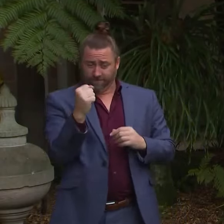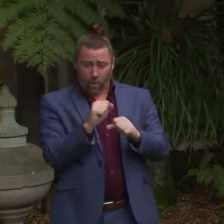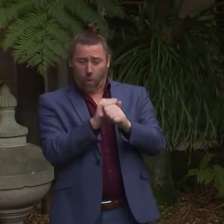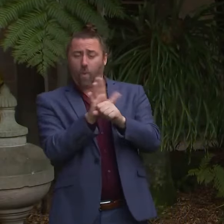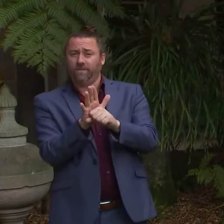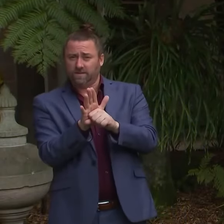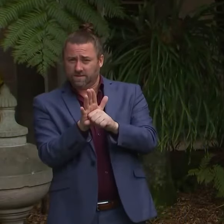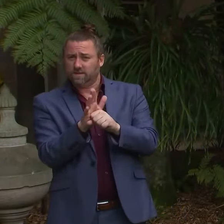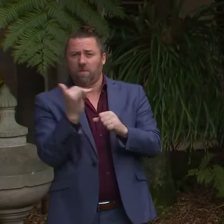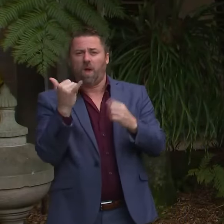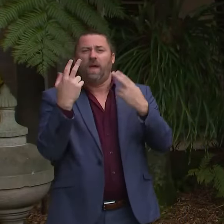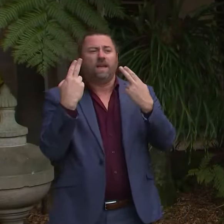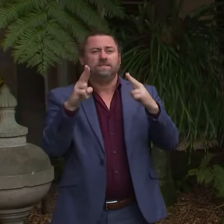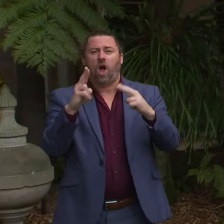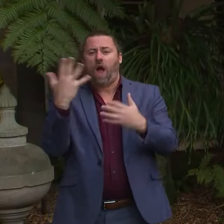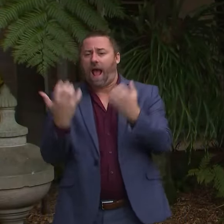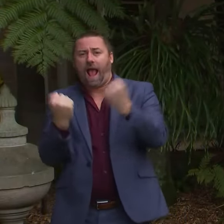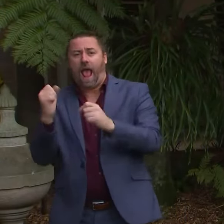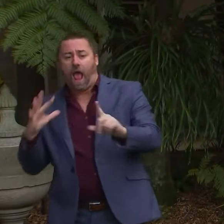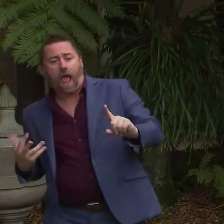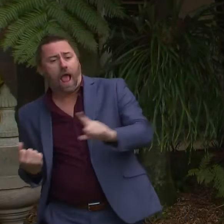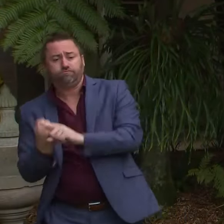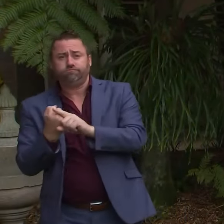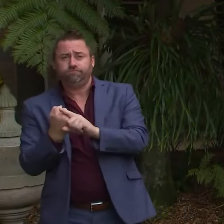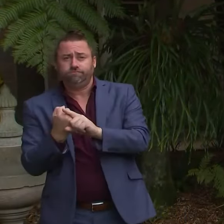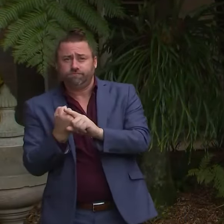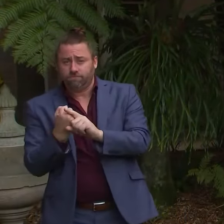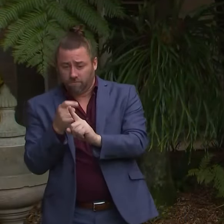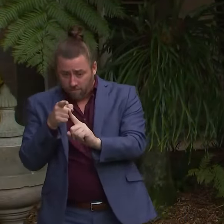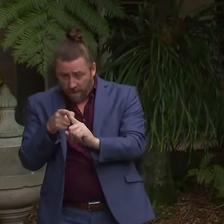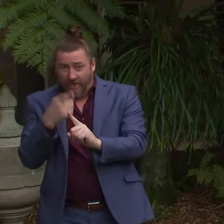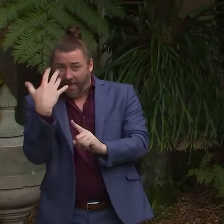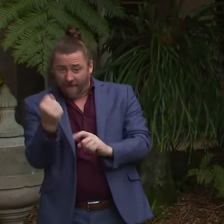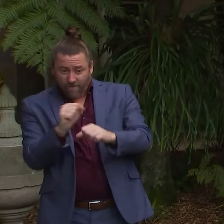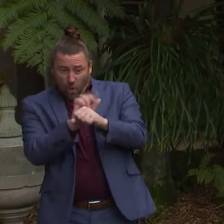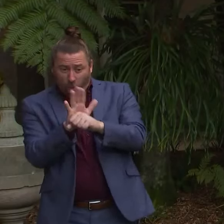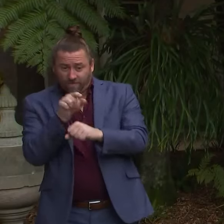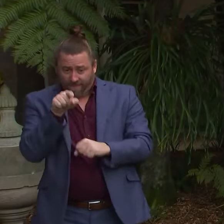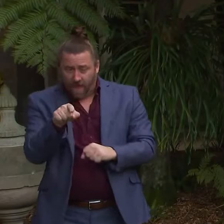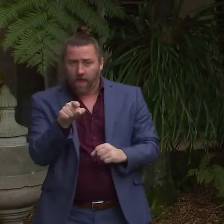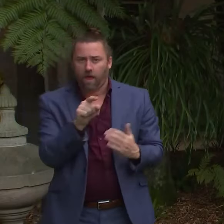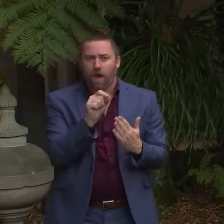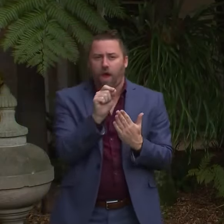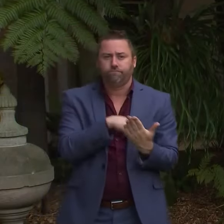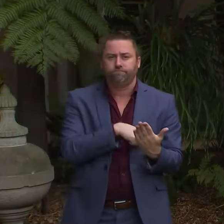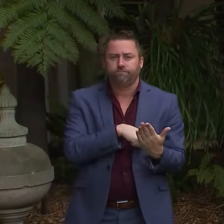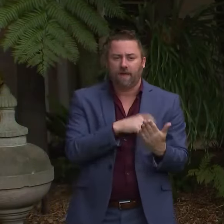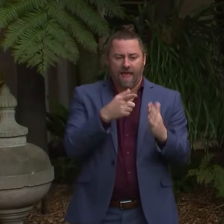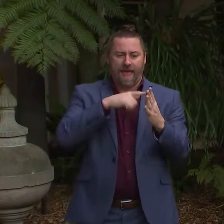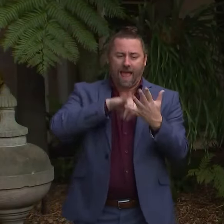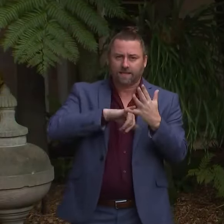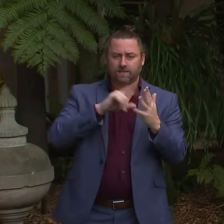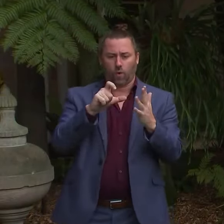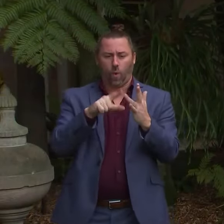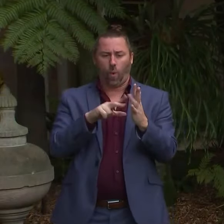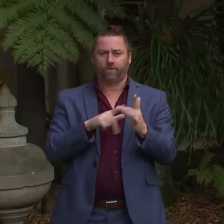Cally, they might have added to the current program that's a positive Yes, that's, that's correct. So we generally, so